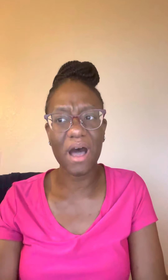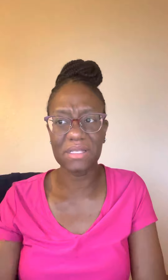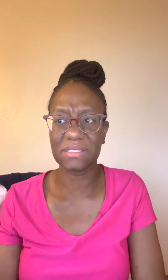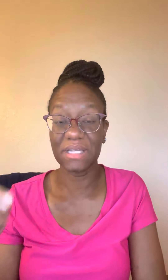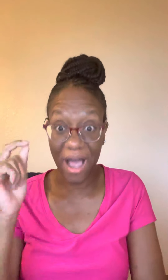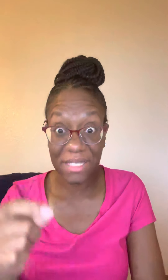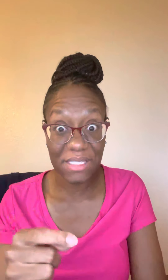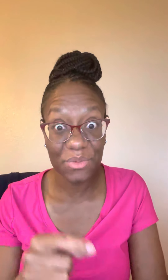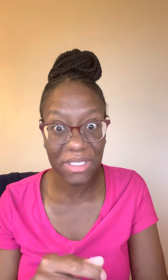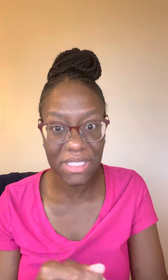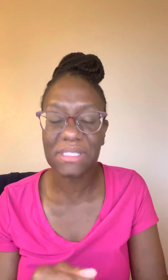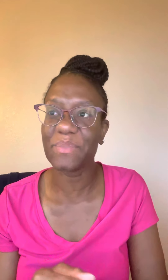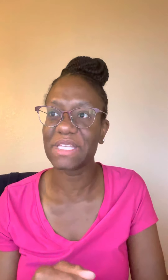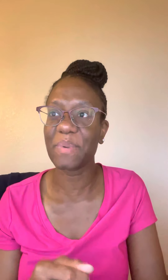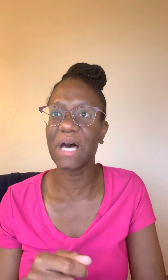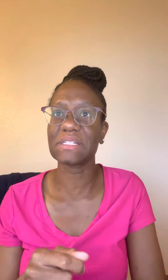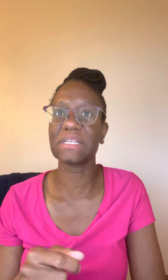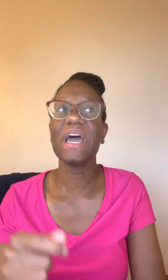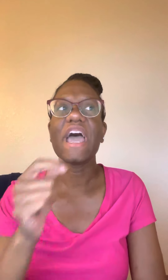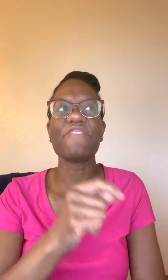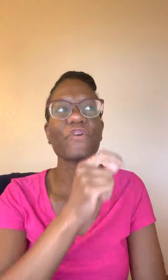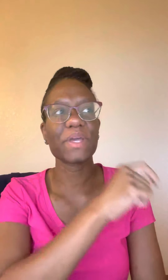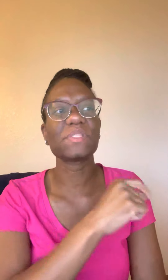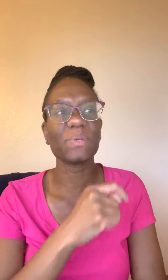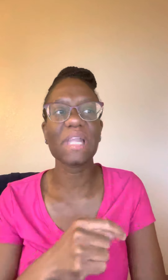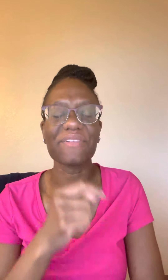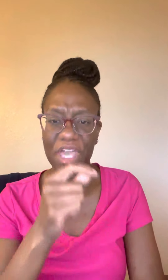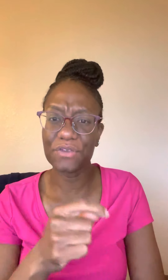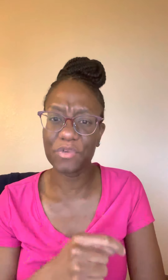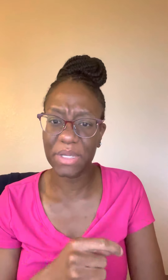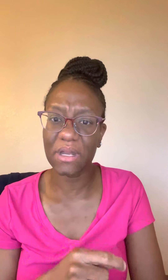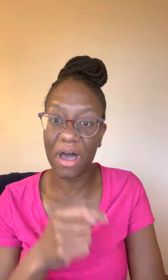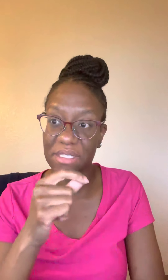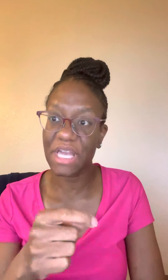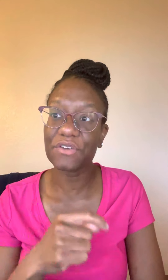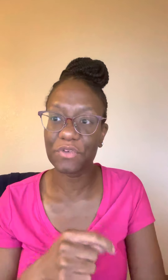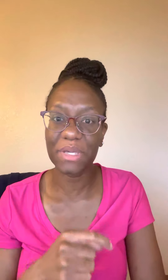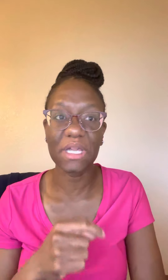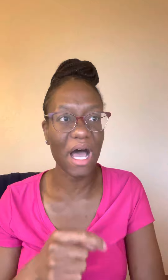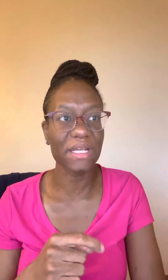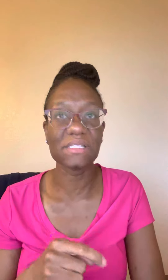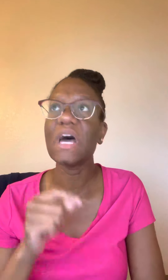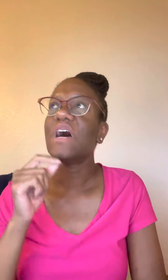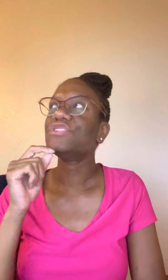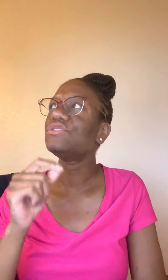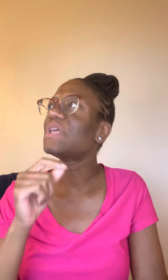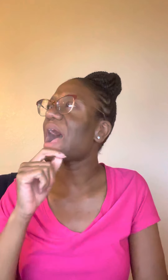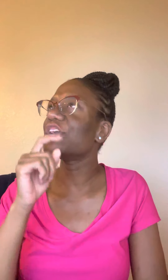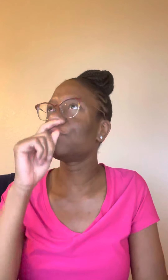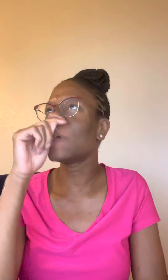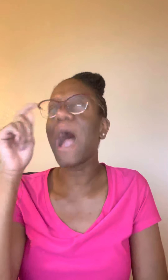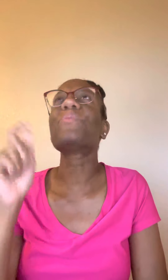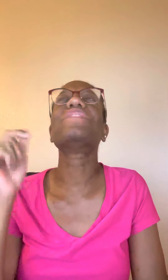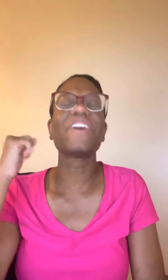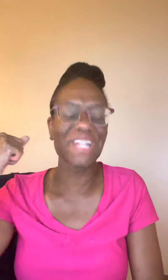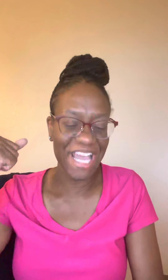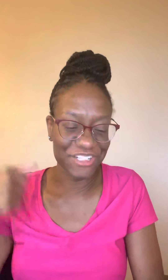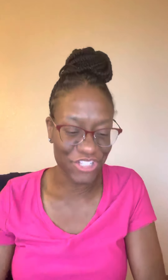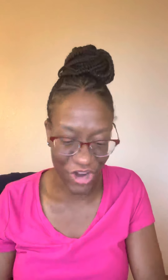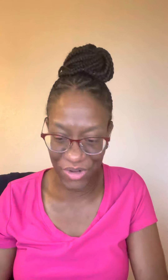honesty, honesty really is the best policy. And for him to be like, thank you for being honest. Thank you for being honest. I would have felt like dirt